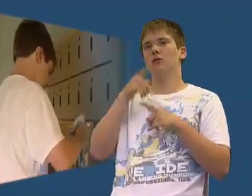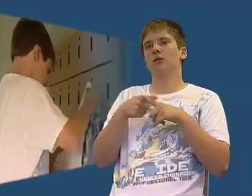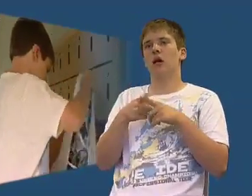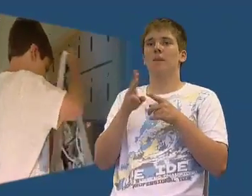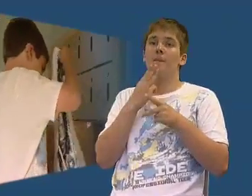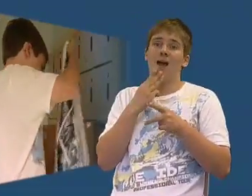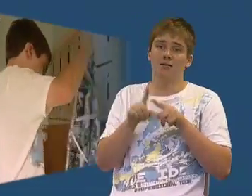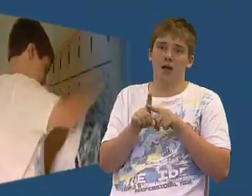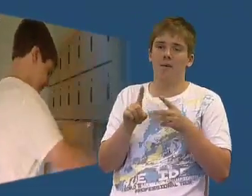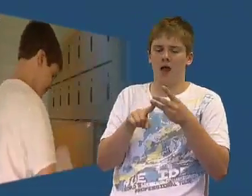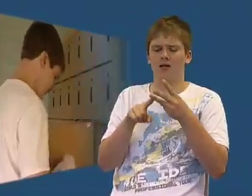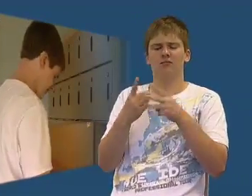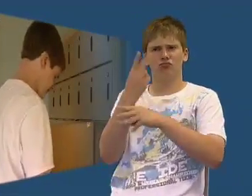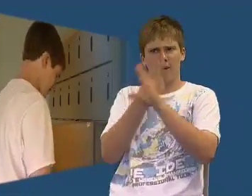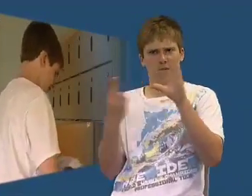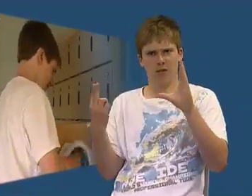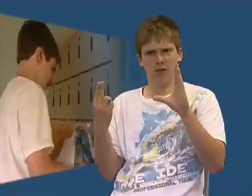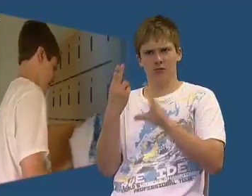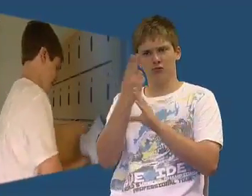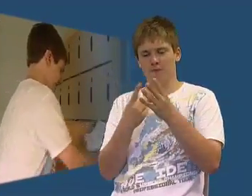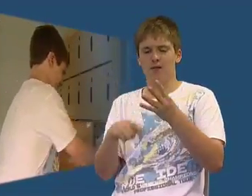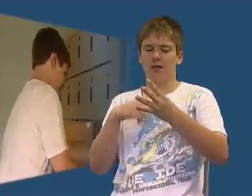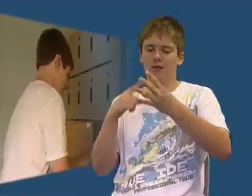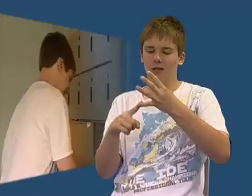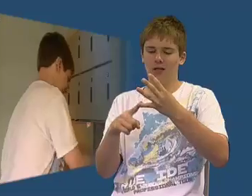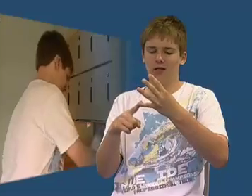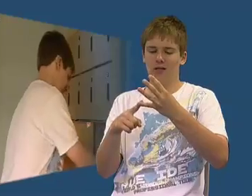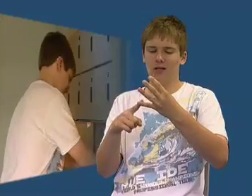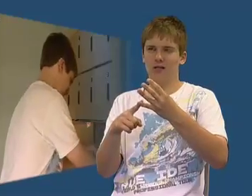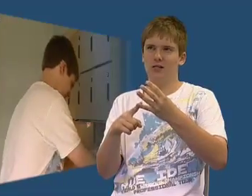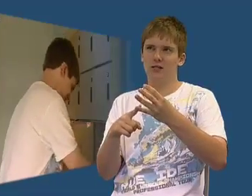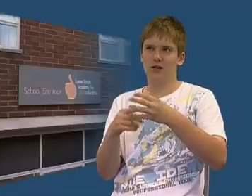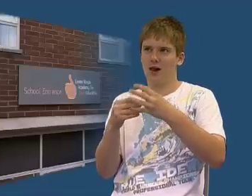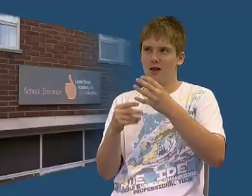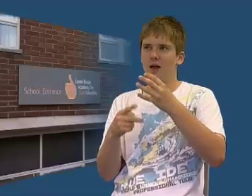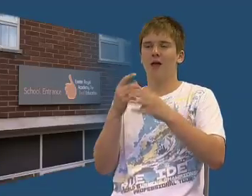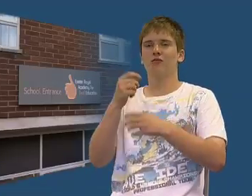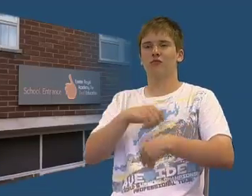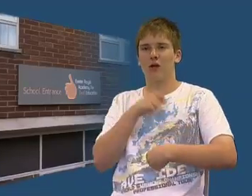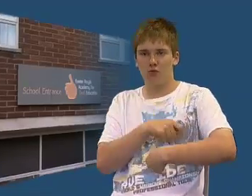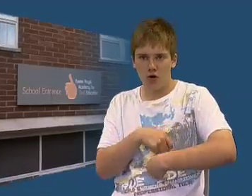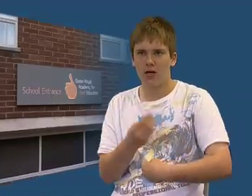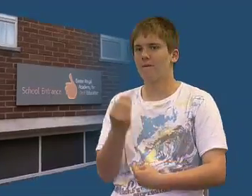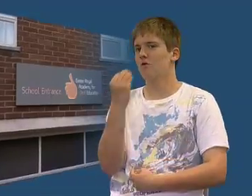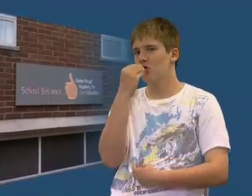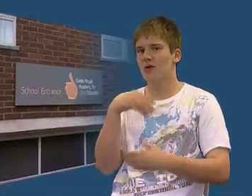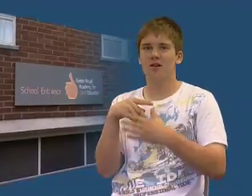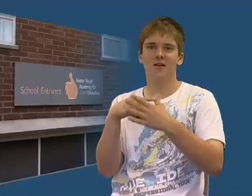to improve my future. The English, the Maths, the graphic design, cookery I've done, food